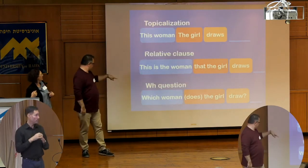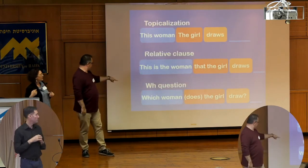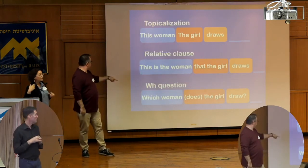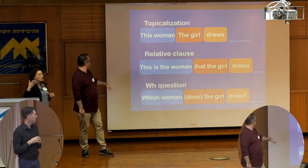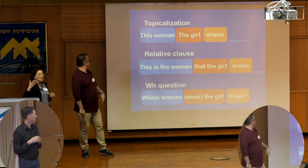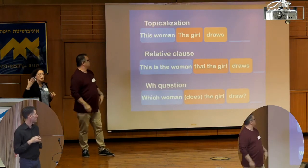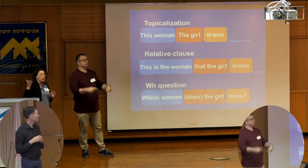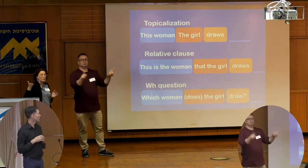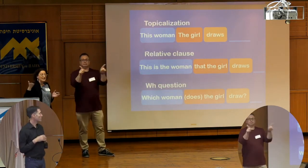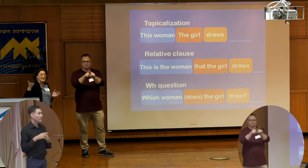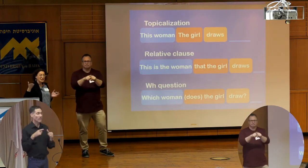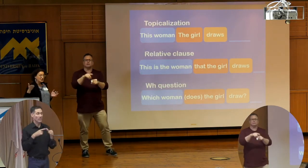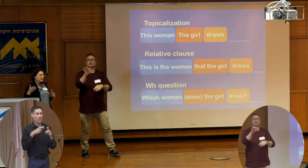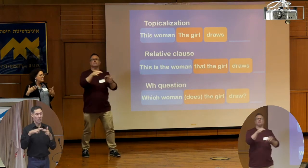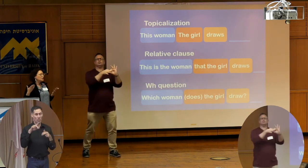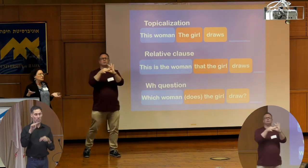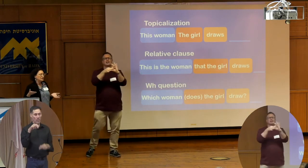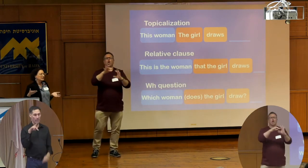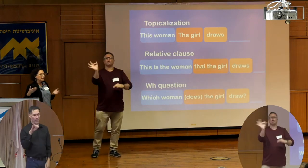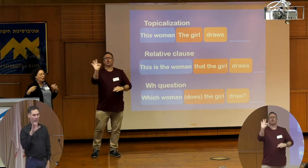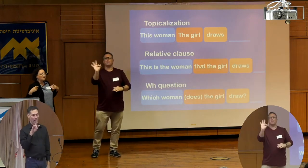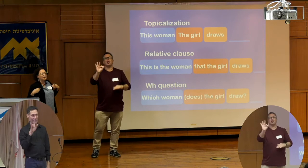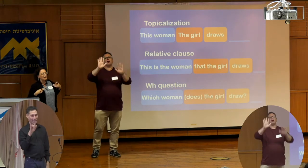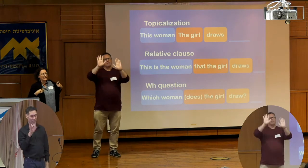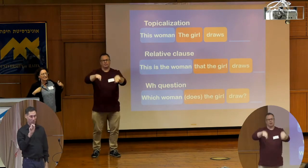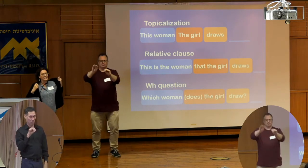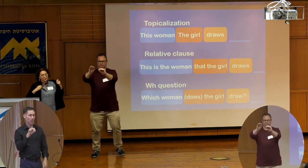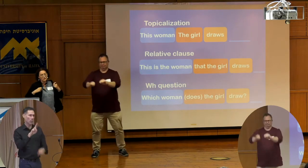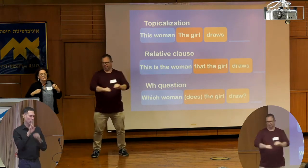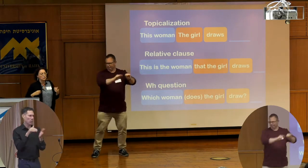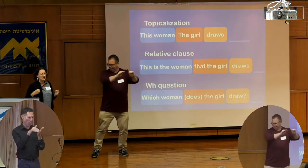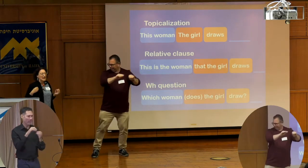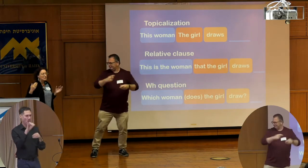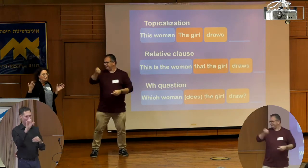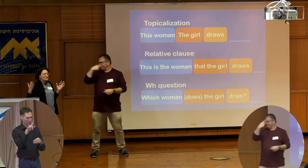The first one is called topicalization. It's used very often in ISL but also in spoken languages.